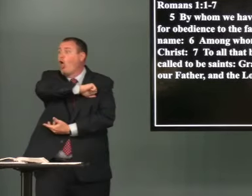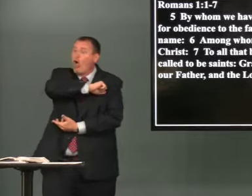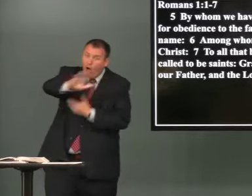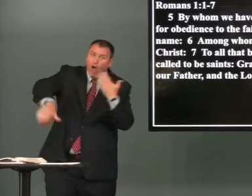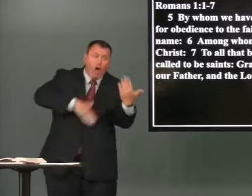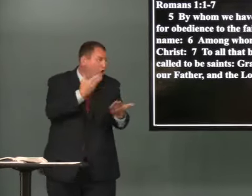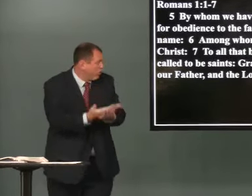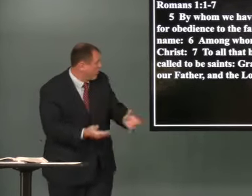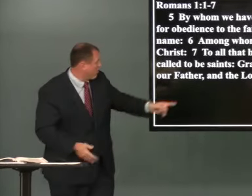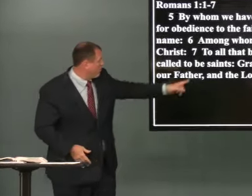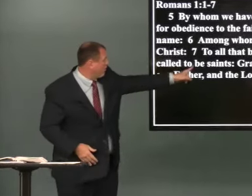the word all